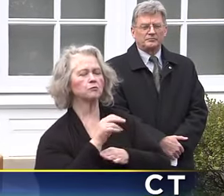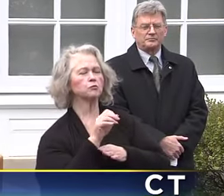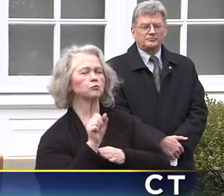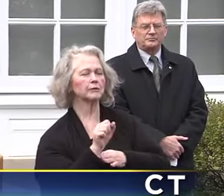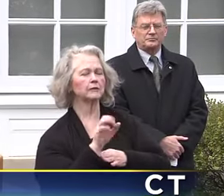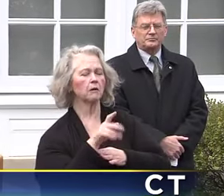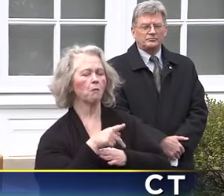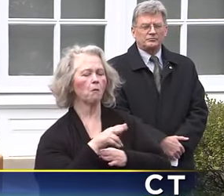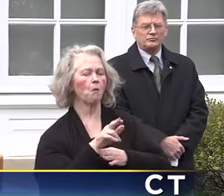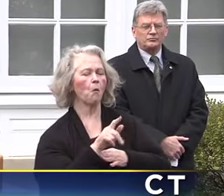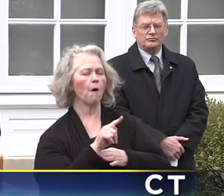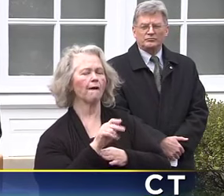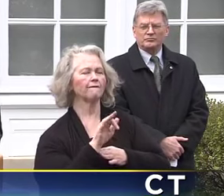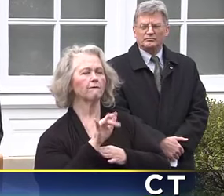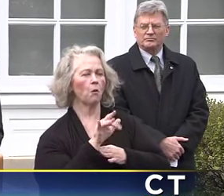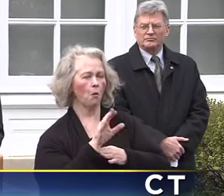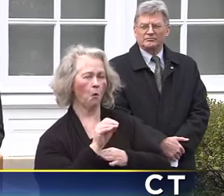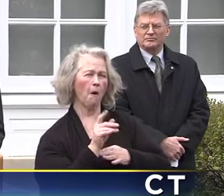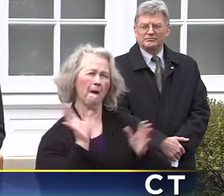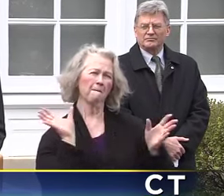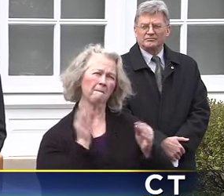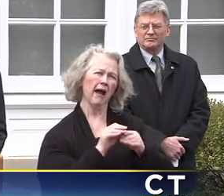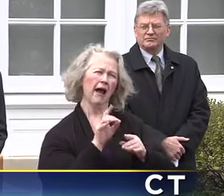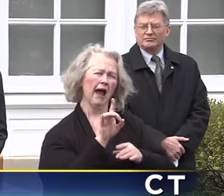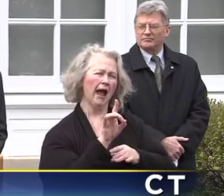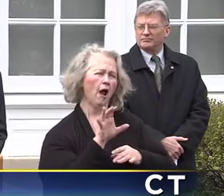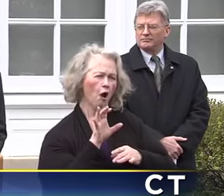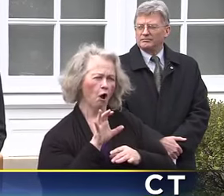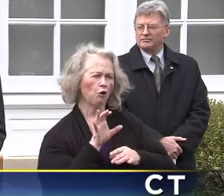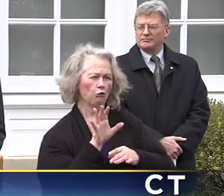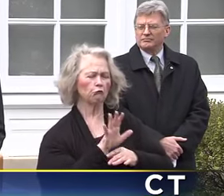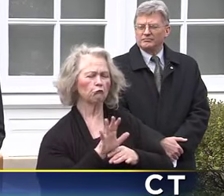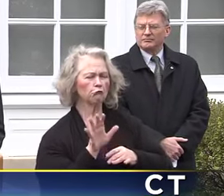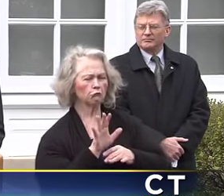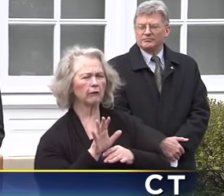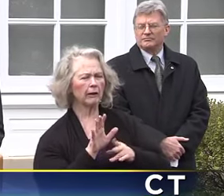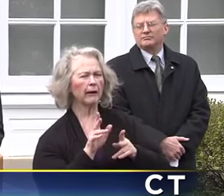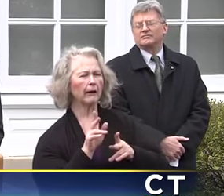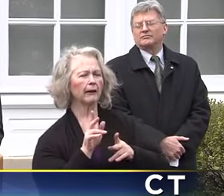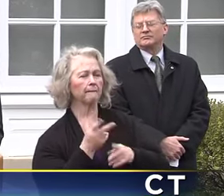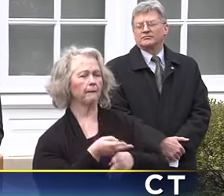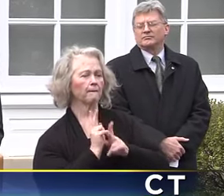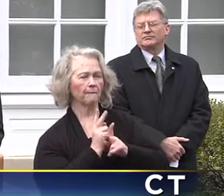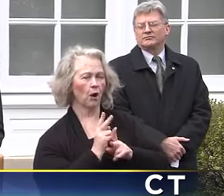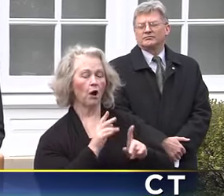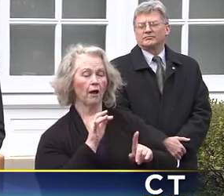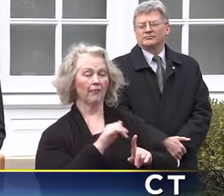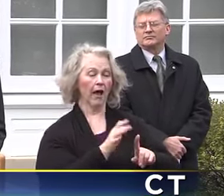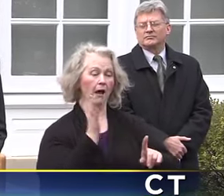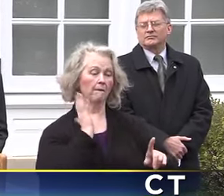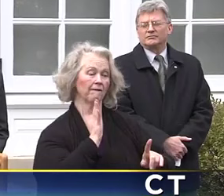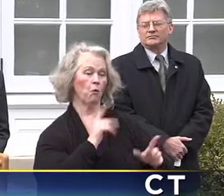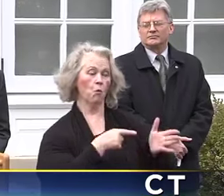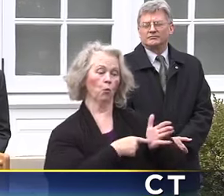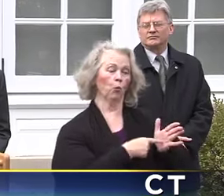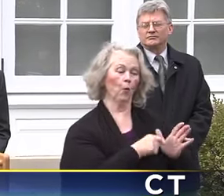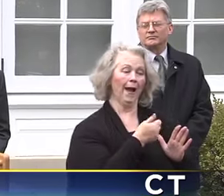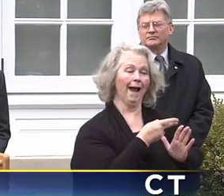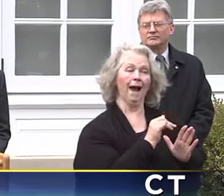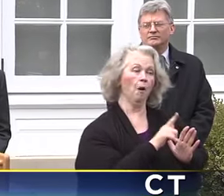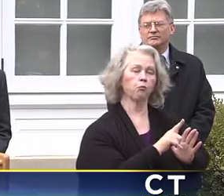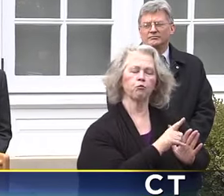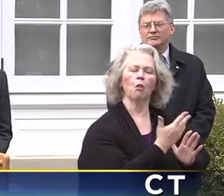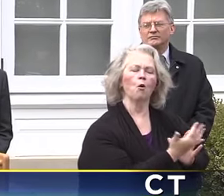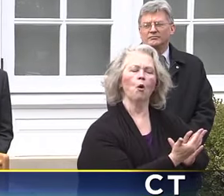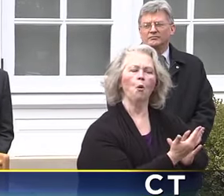million, 800 odd borrowers, a three-month payment holiday. What was an April payment is now a July payment. So folks can worry about their